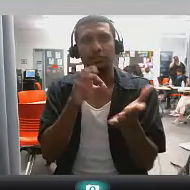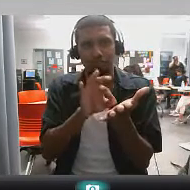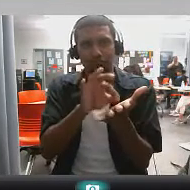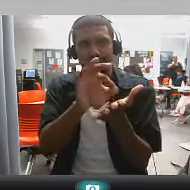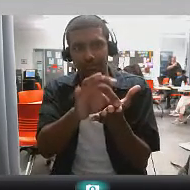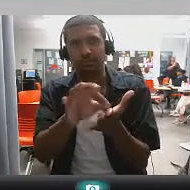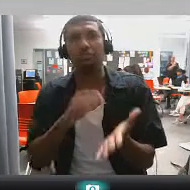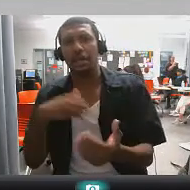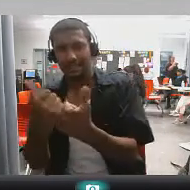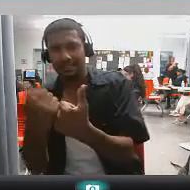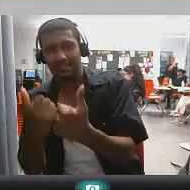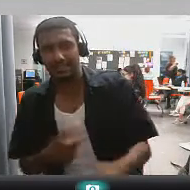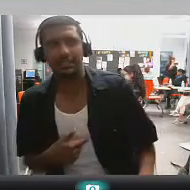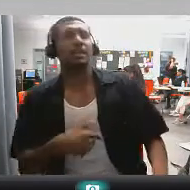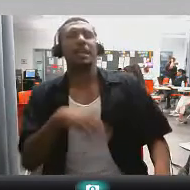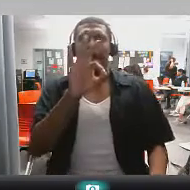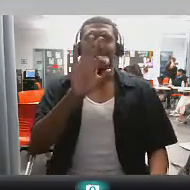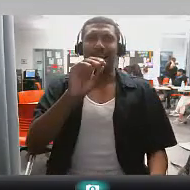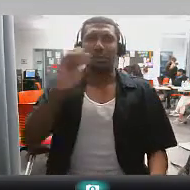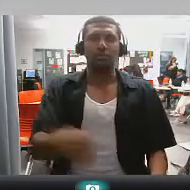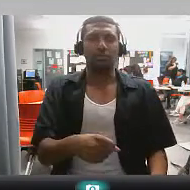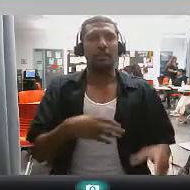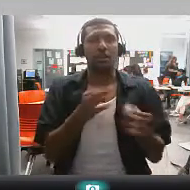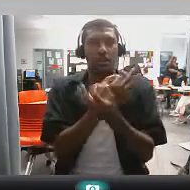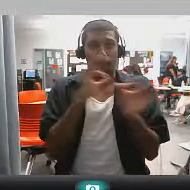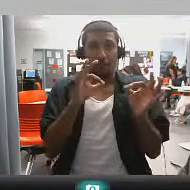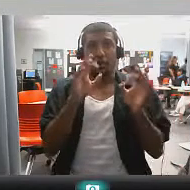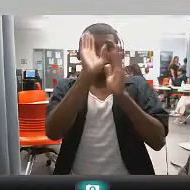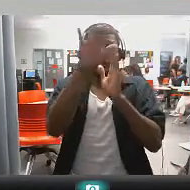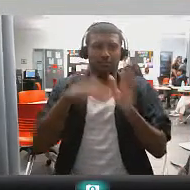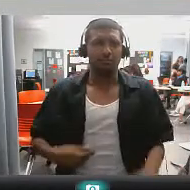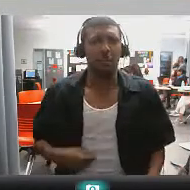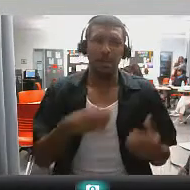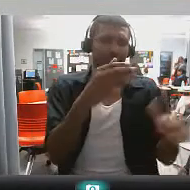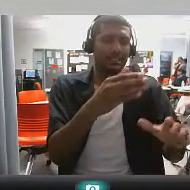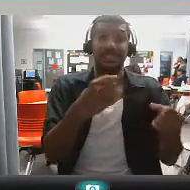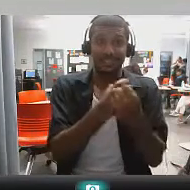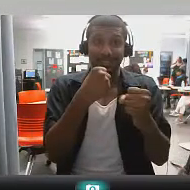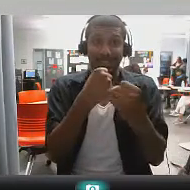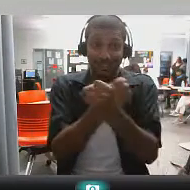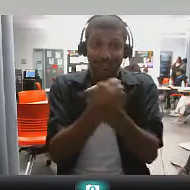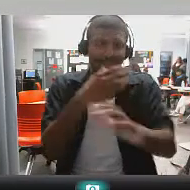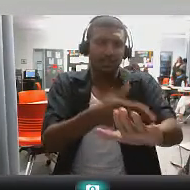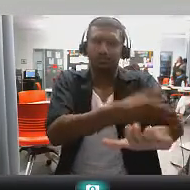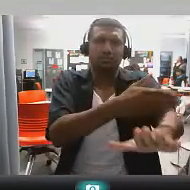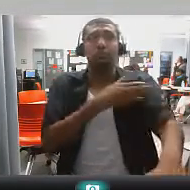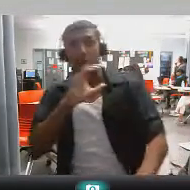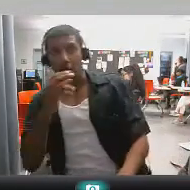alone This man is just something else 90% from the free throw line He's just gone in his statistically gotten better He's team coming in with more Chris Bosch coming in with more assists